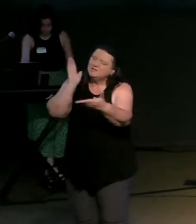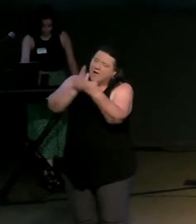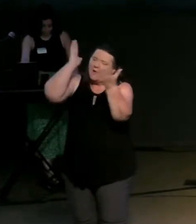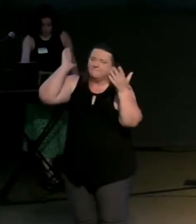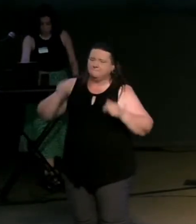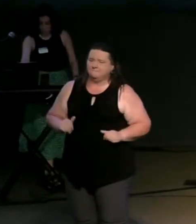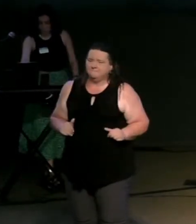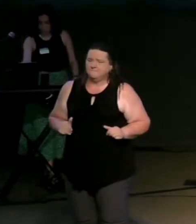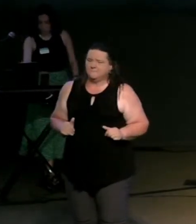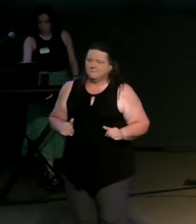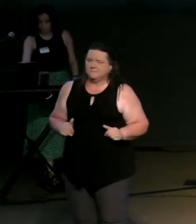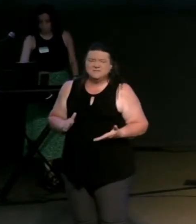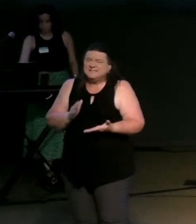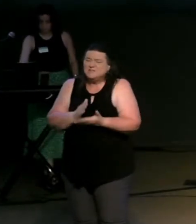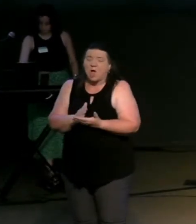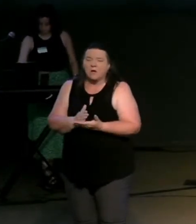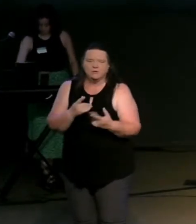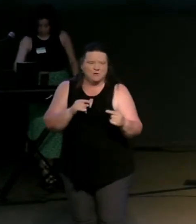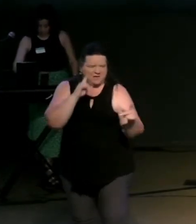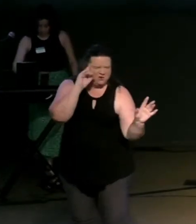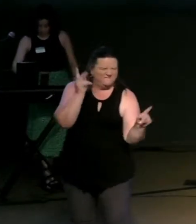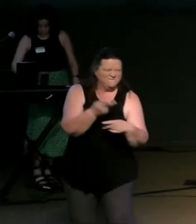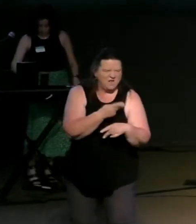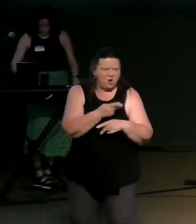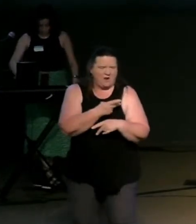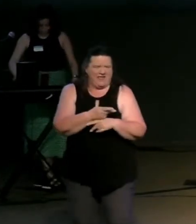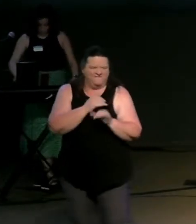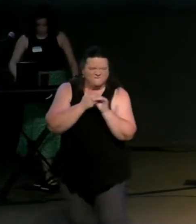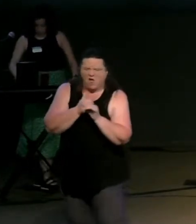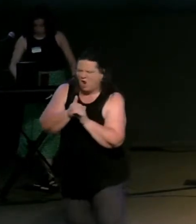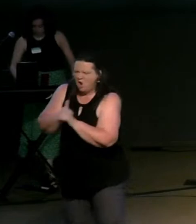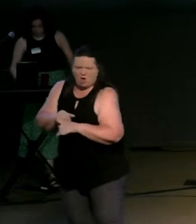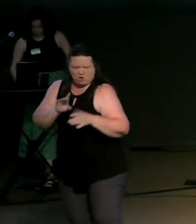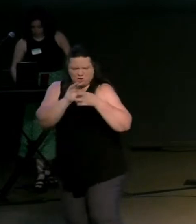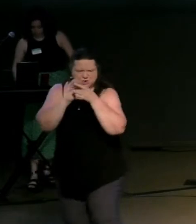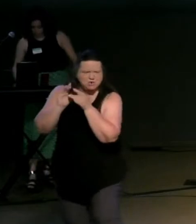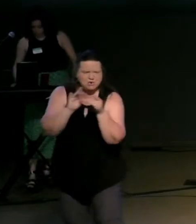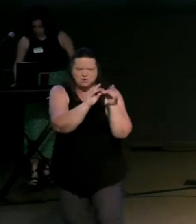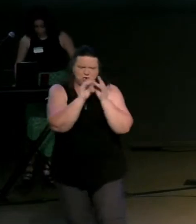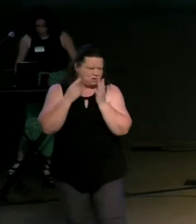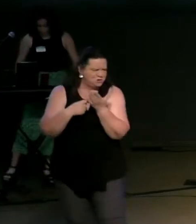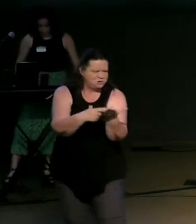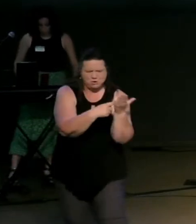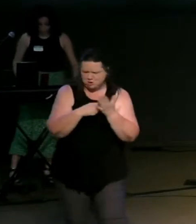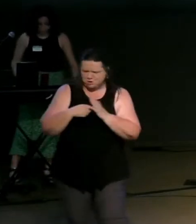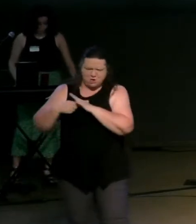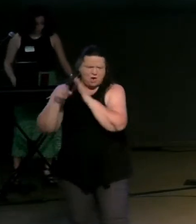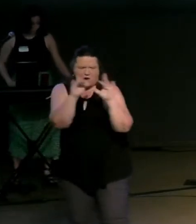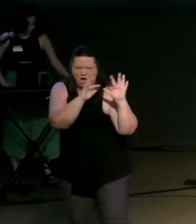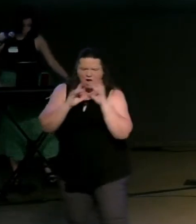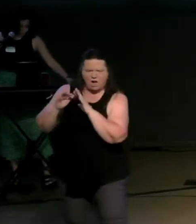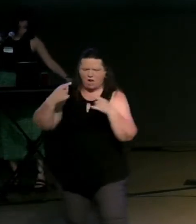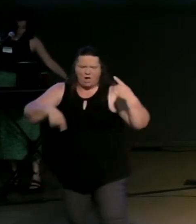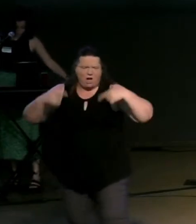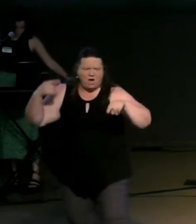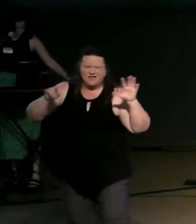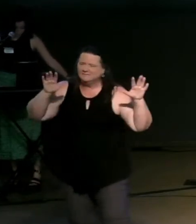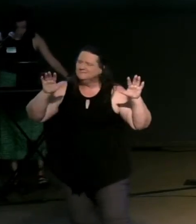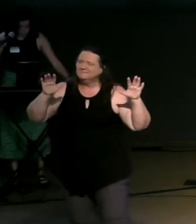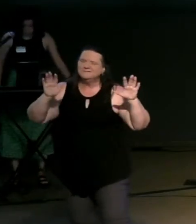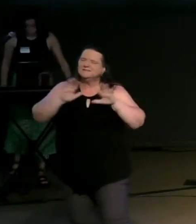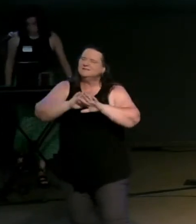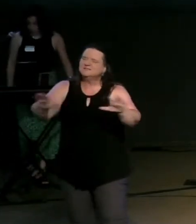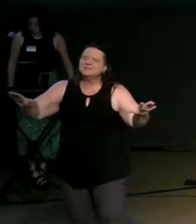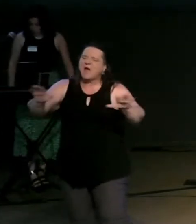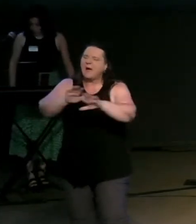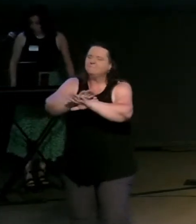trying to we get so caught up and tangled up in all the things that are